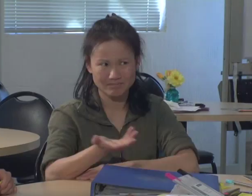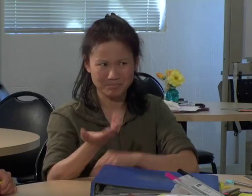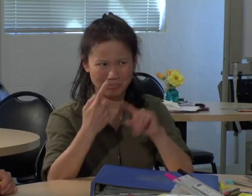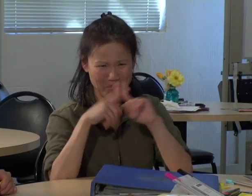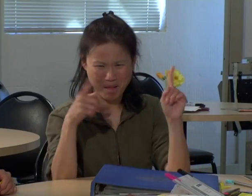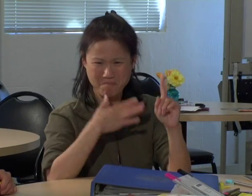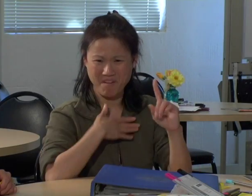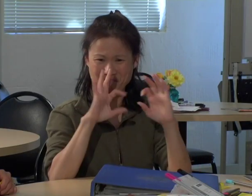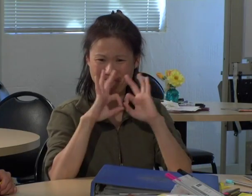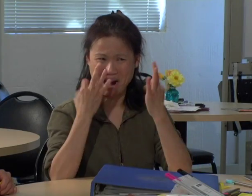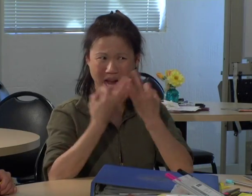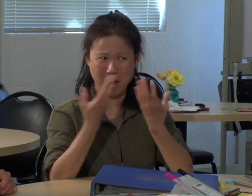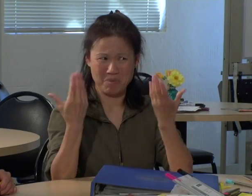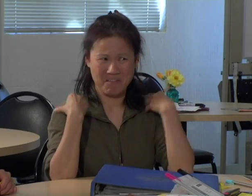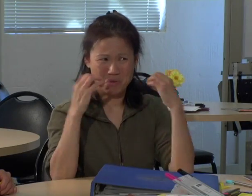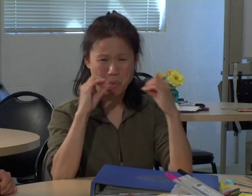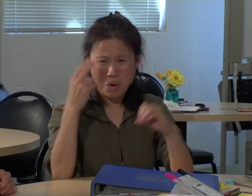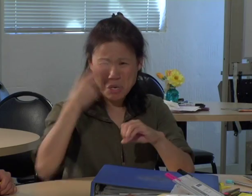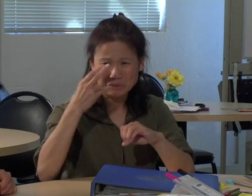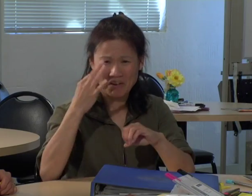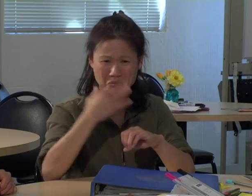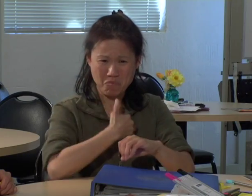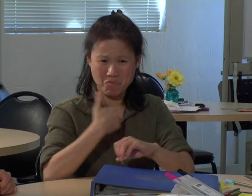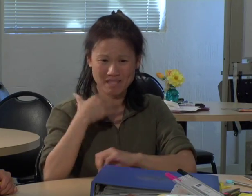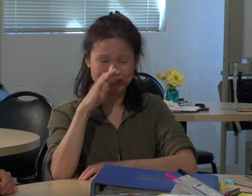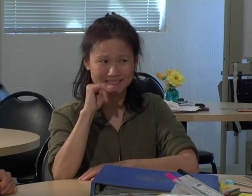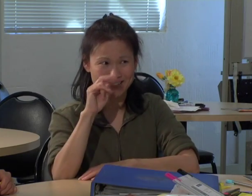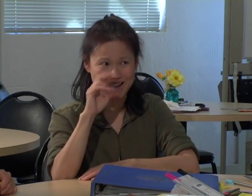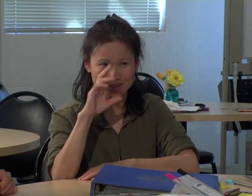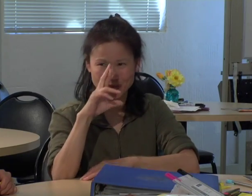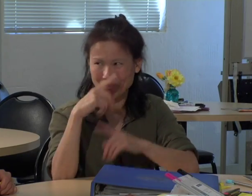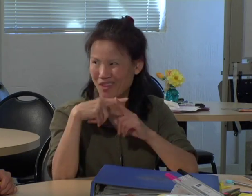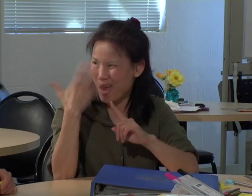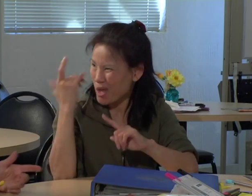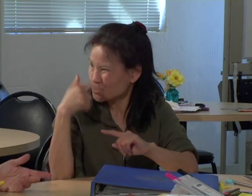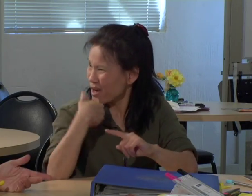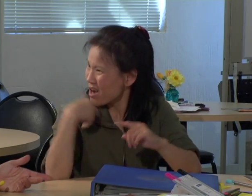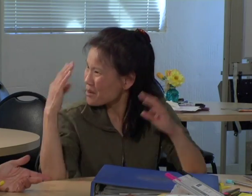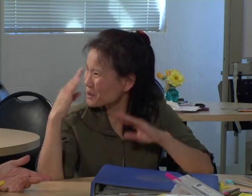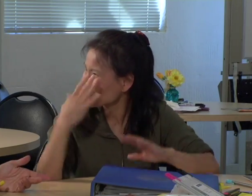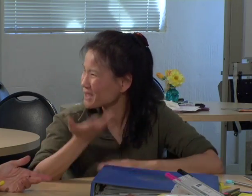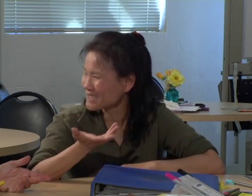But no one in my family has breast cancer. So why should I have to worry?